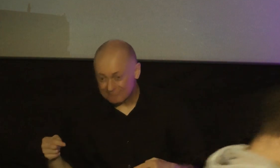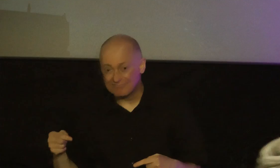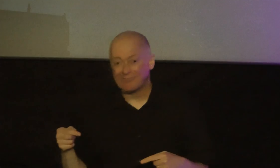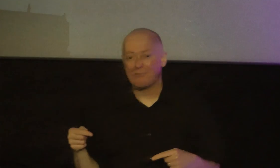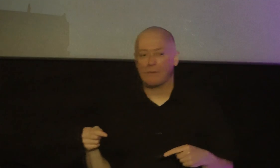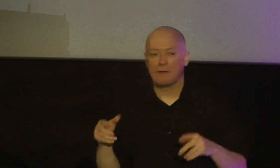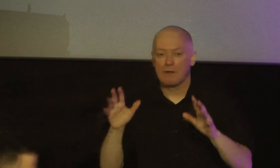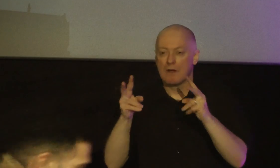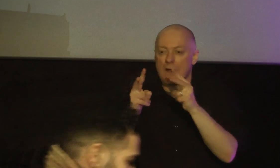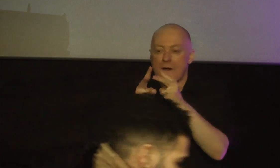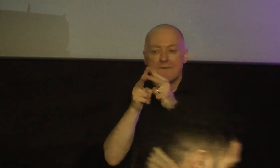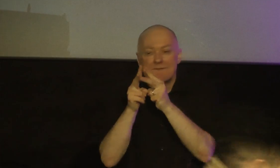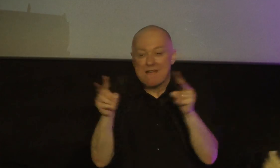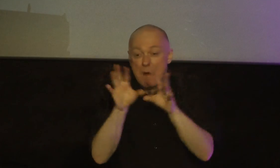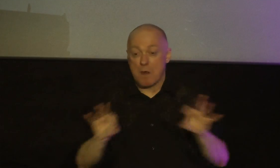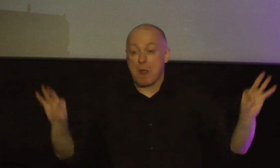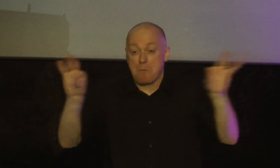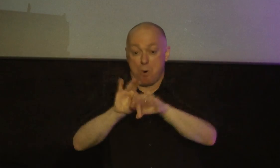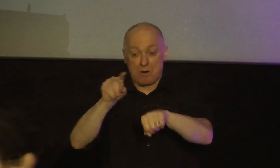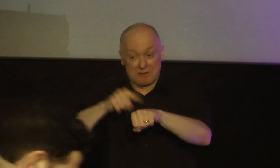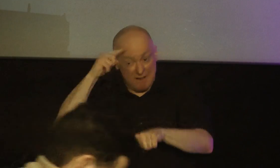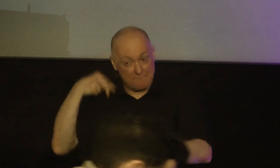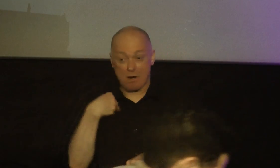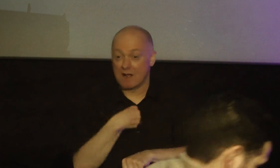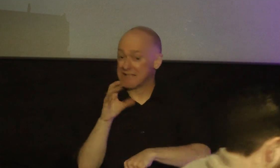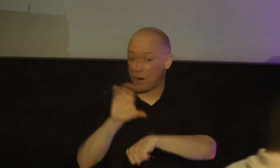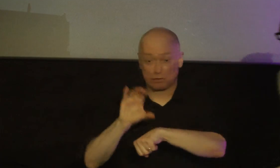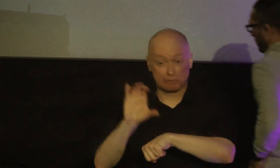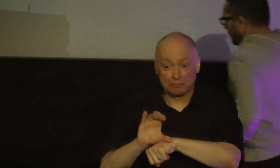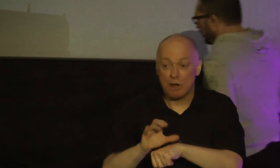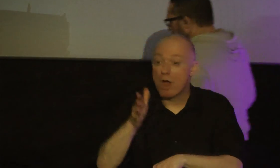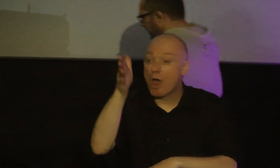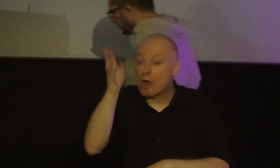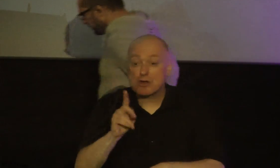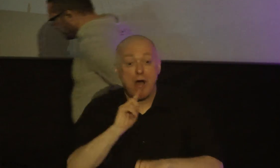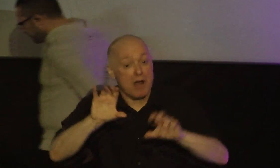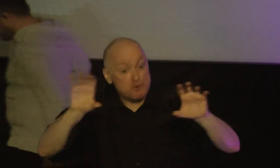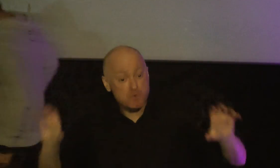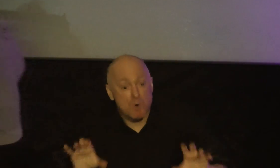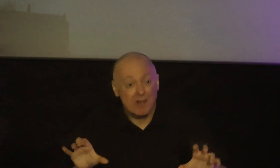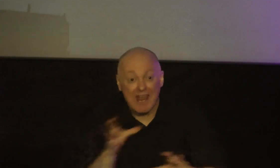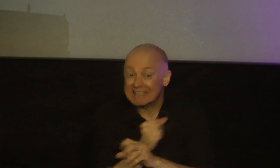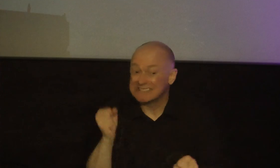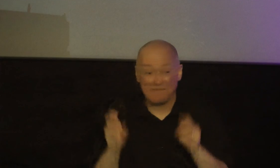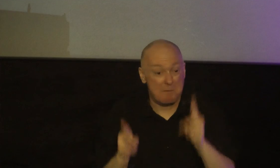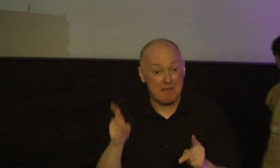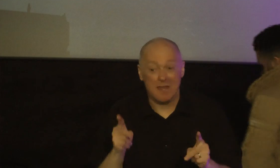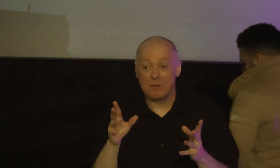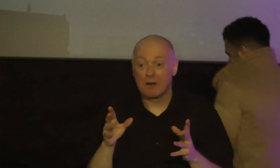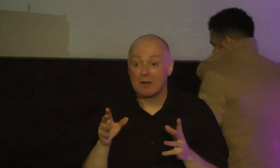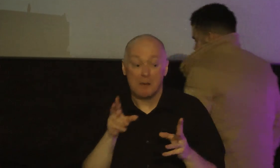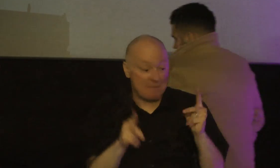is a crucial moment for us in our in church God is working God is saving people people are moving from death to life